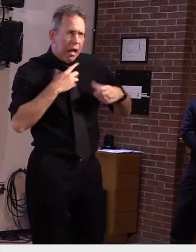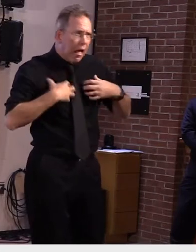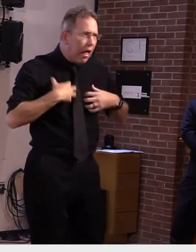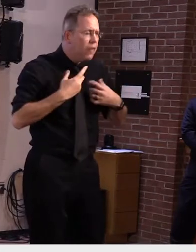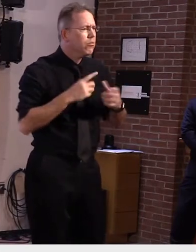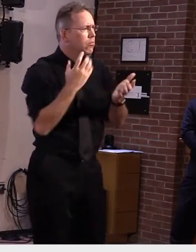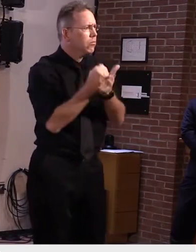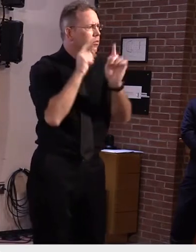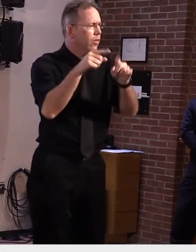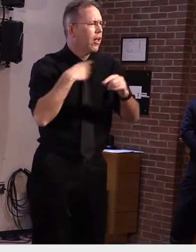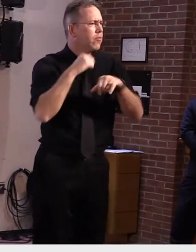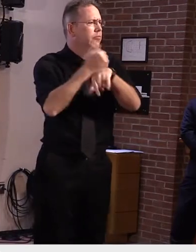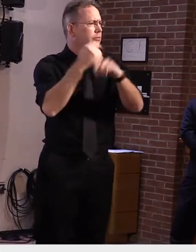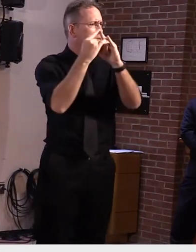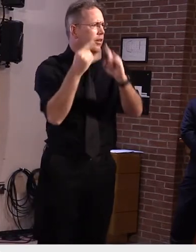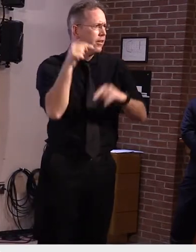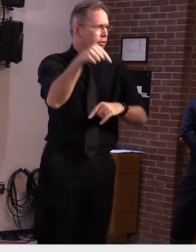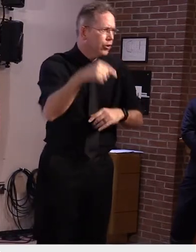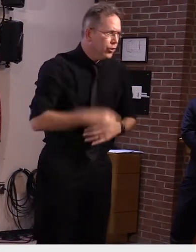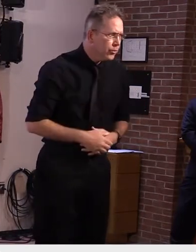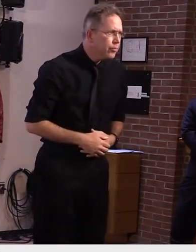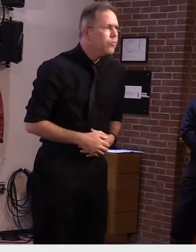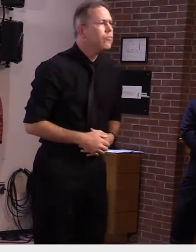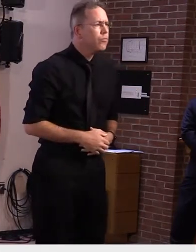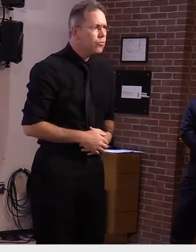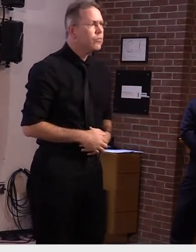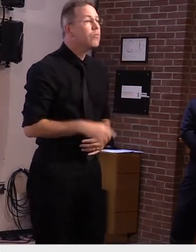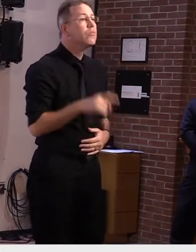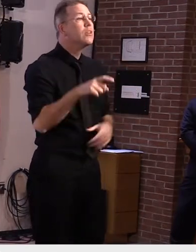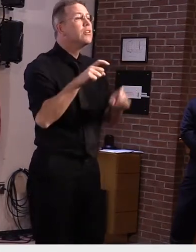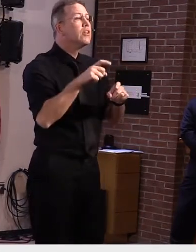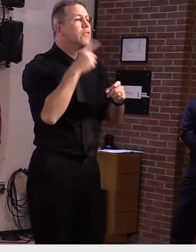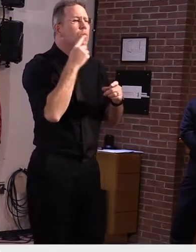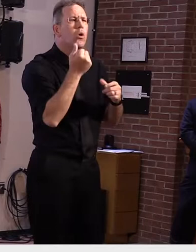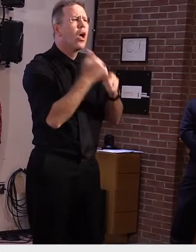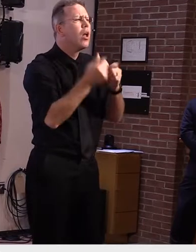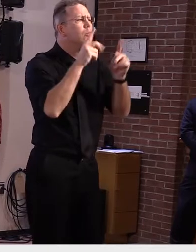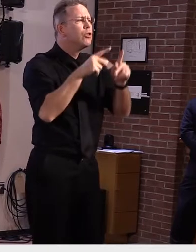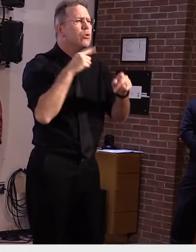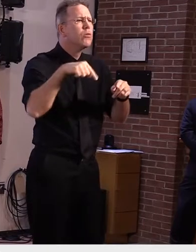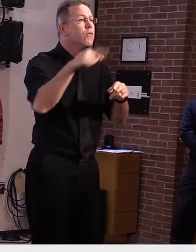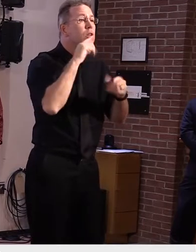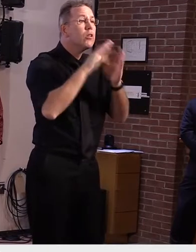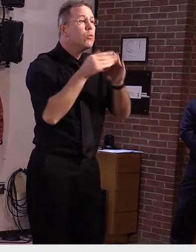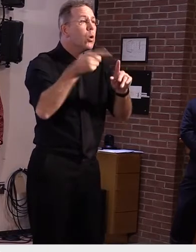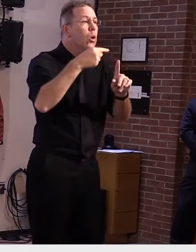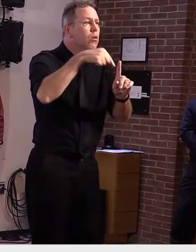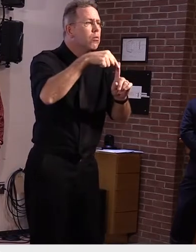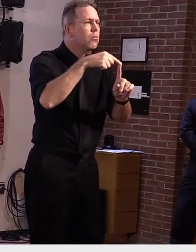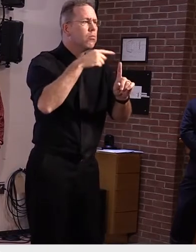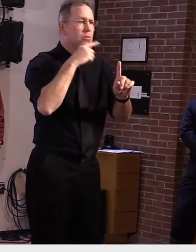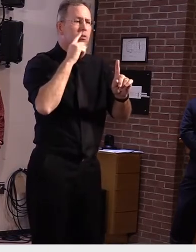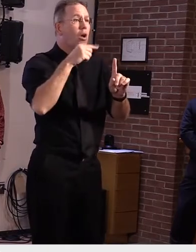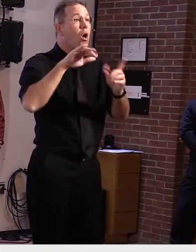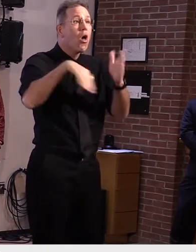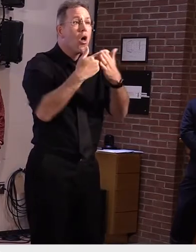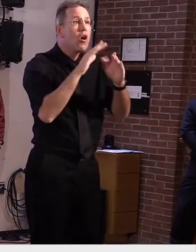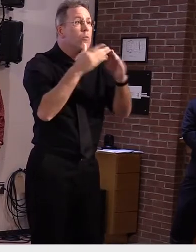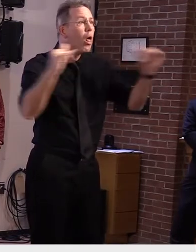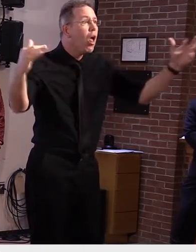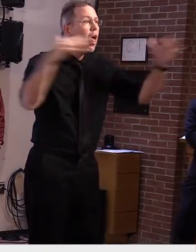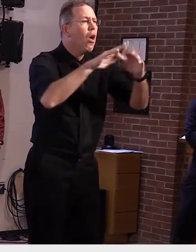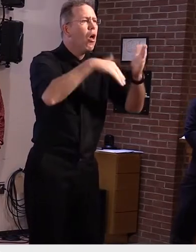is not recommended for the broader Montpelier community in response to this situation, but the clinic is open to the public.